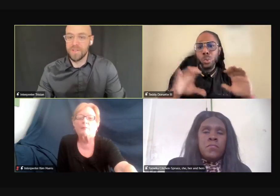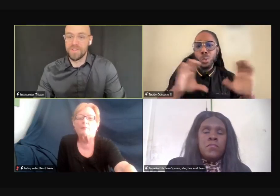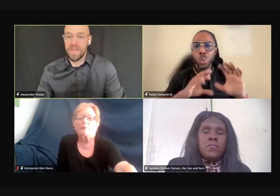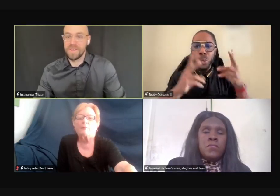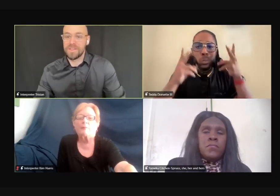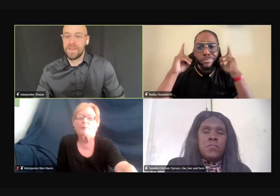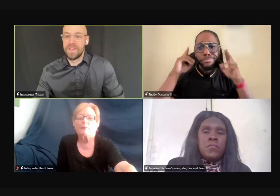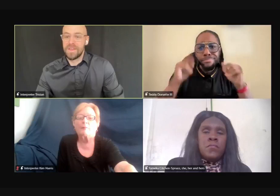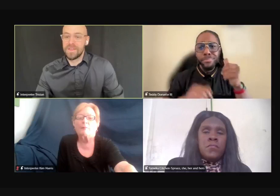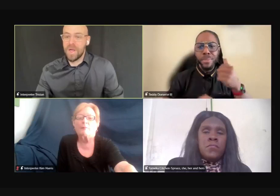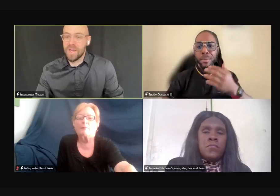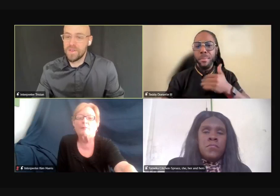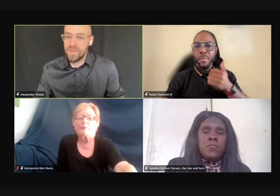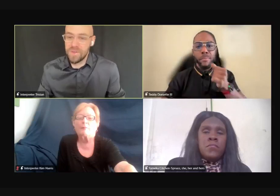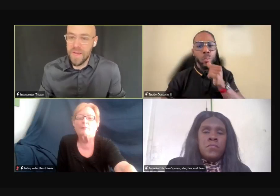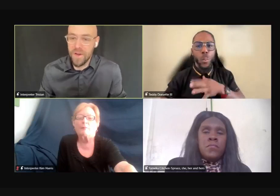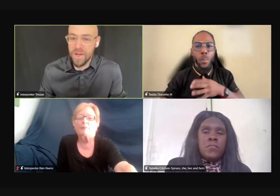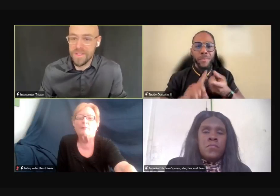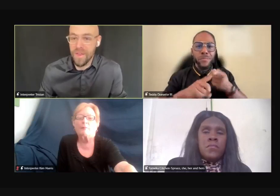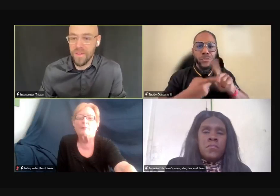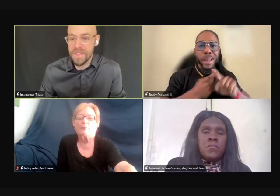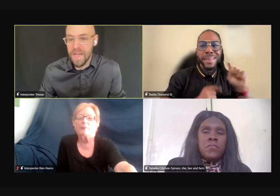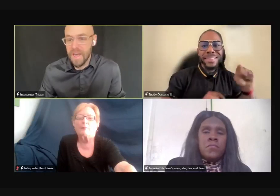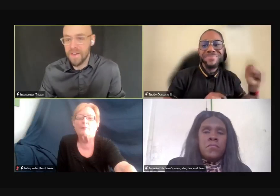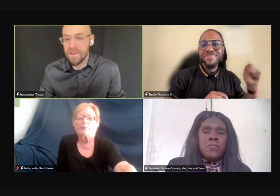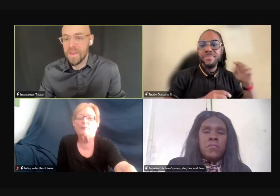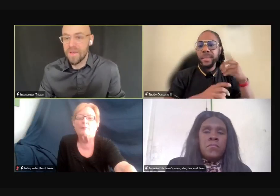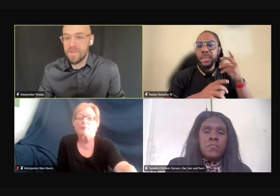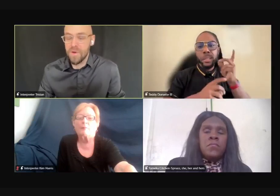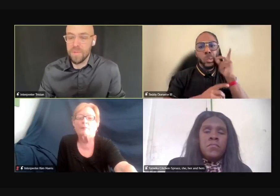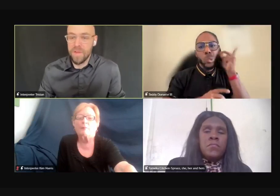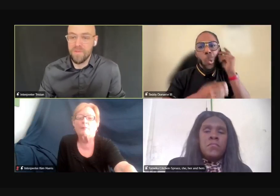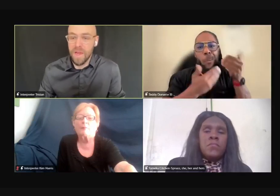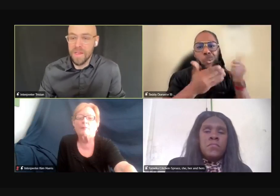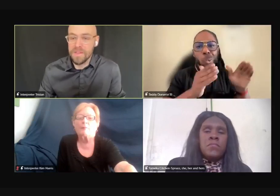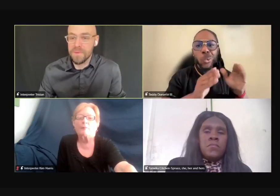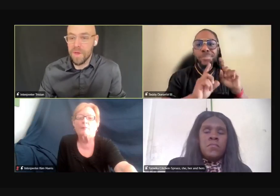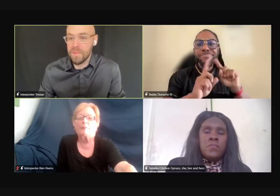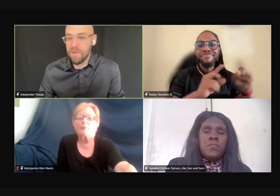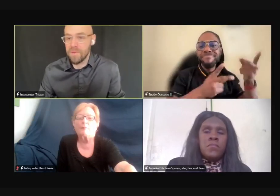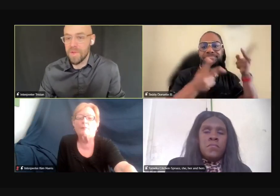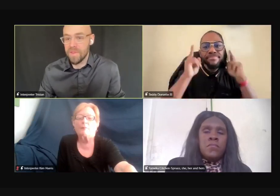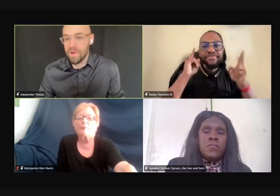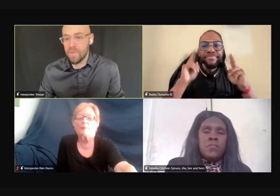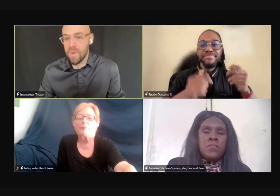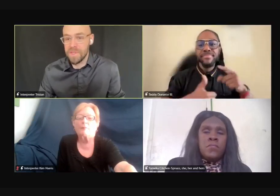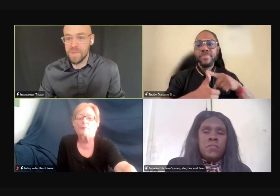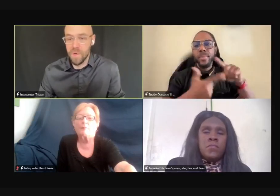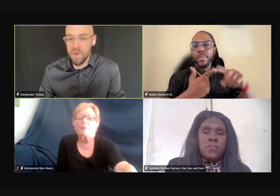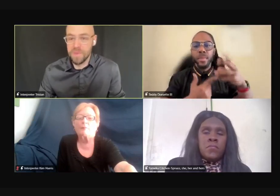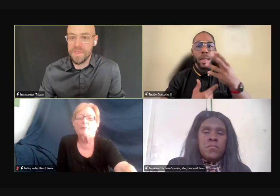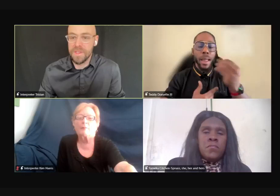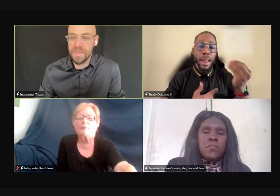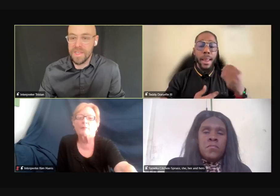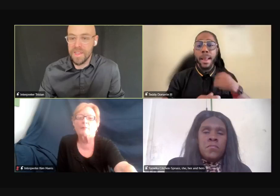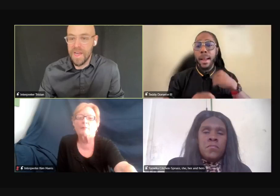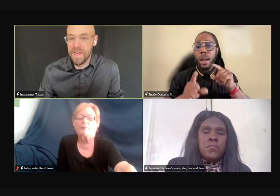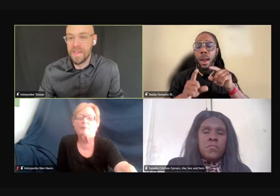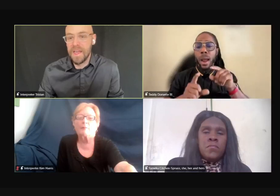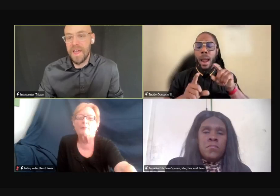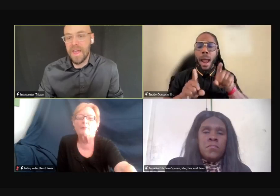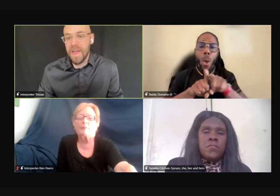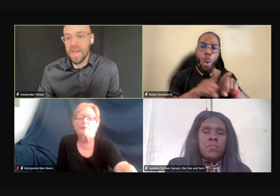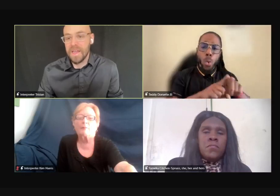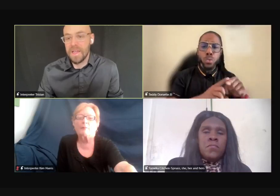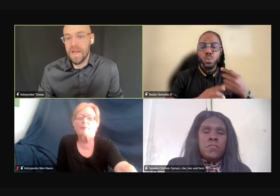in my college days. So I could do haircuts on the side for my friends in the women's dorms and things like